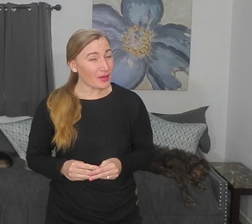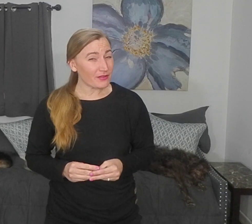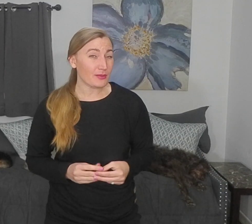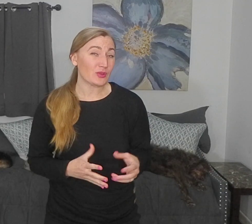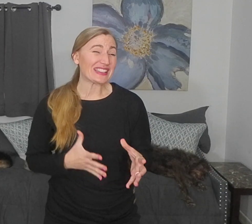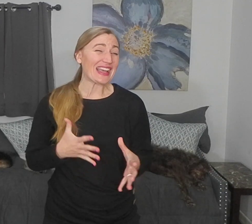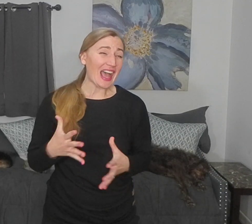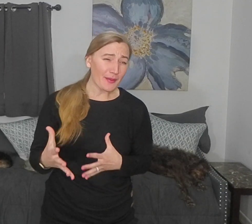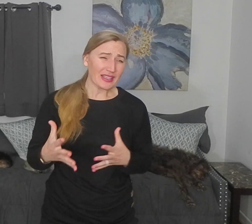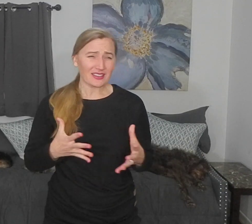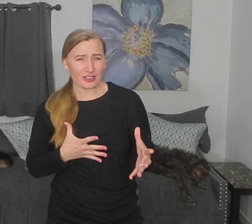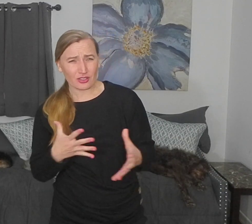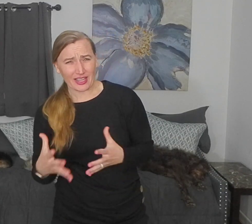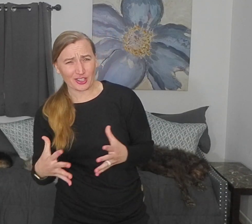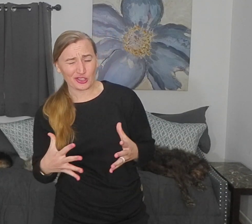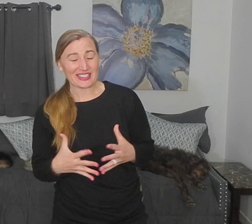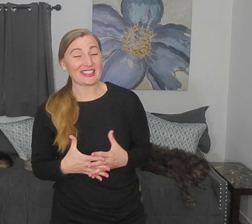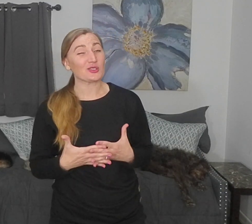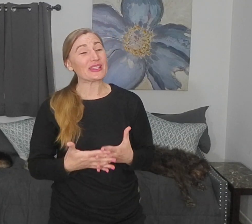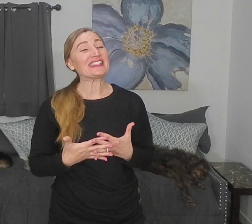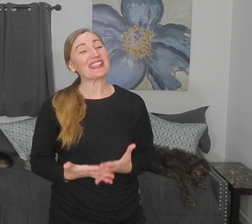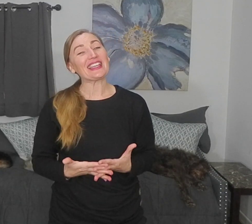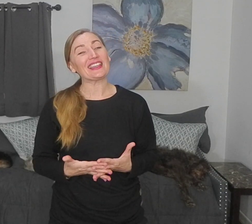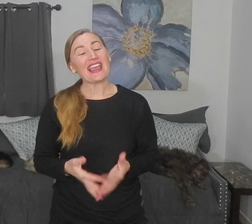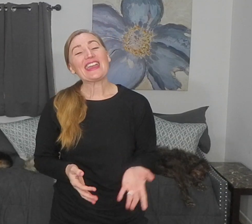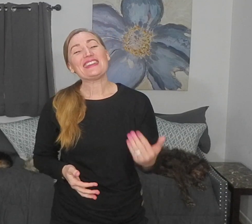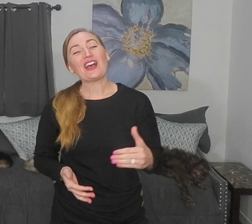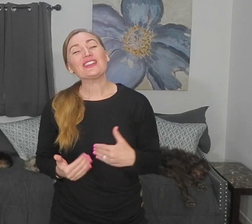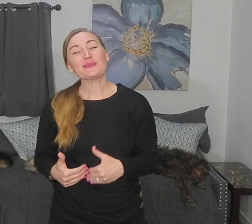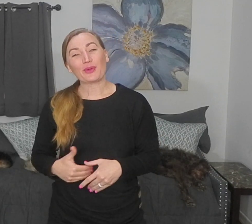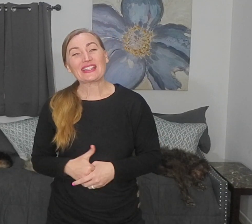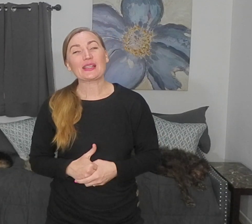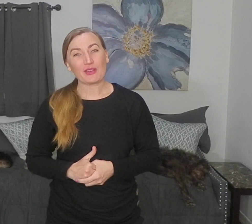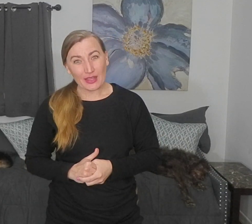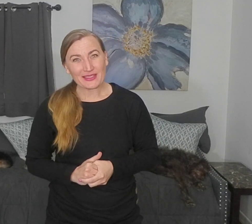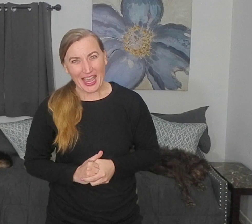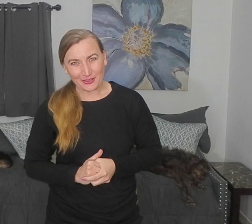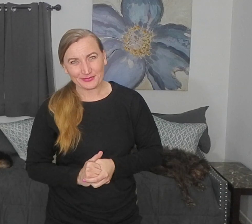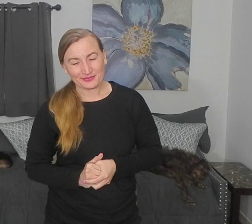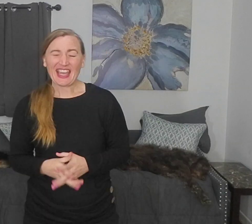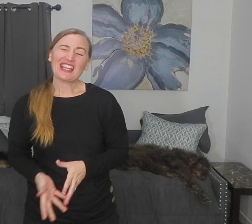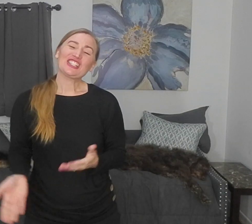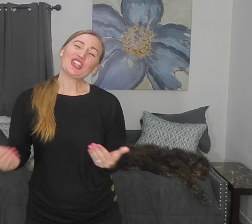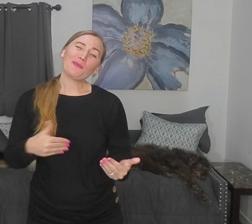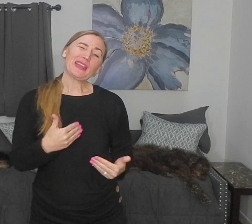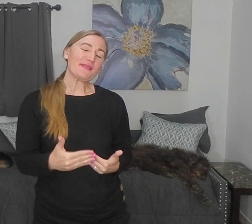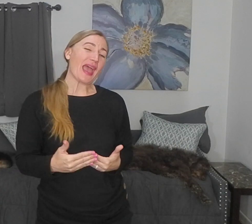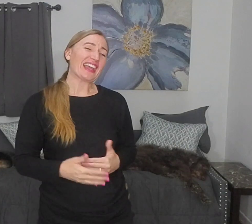of the most common clinical characteristics we see. Now let's break some of them down. Jumping back,